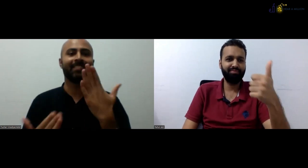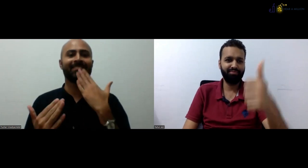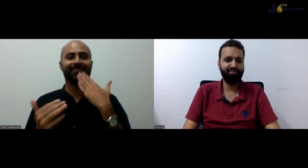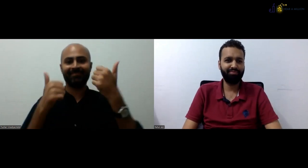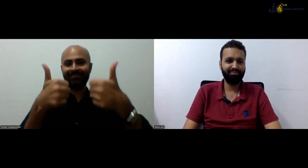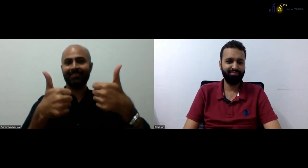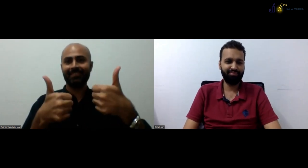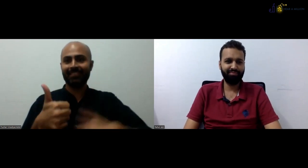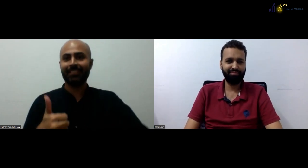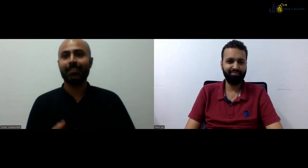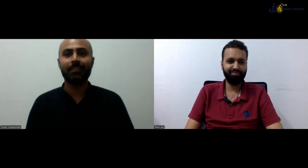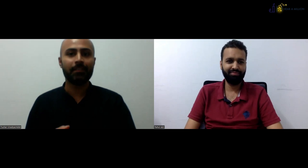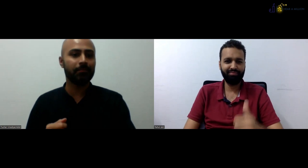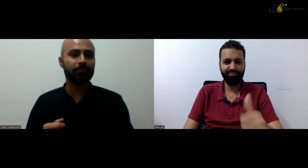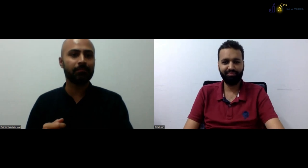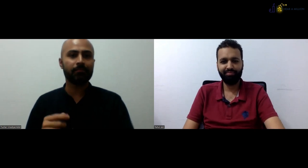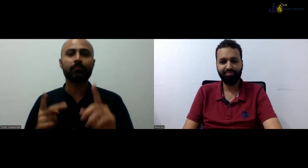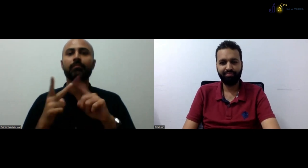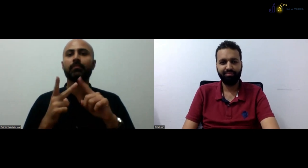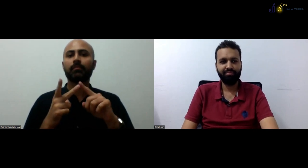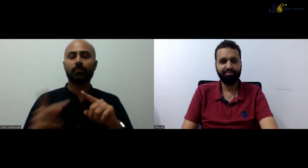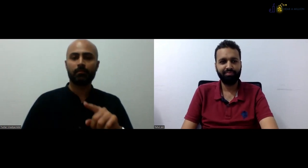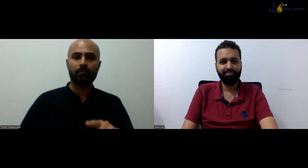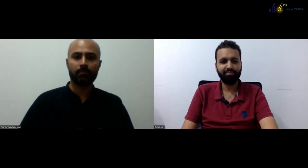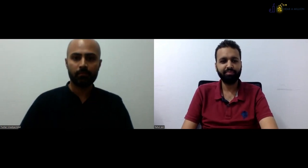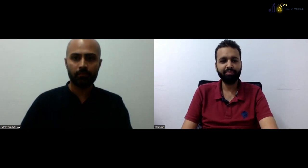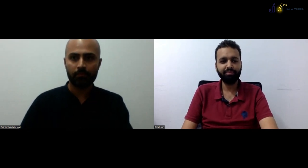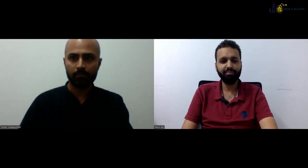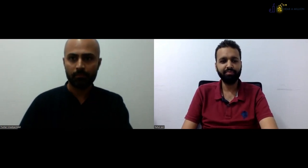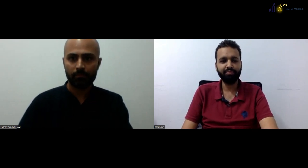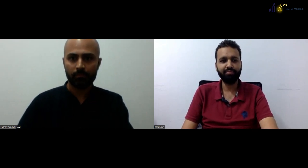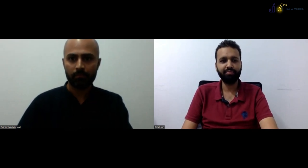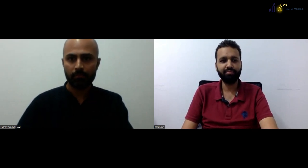questions to you, we will be happy once again. Thank you so much. Thank you.